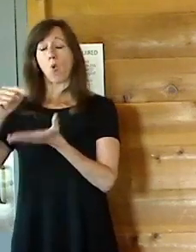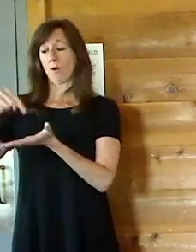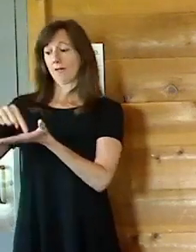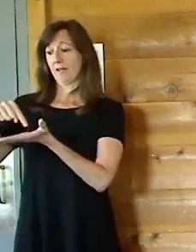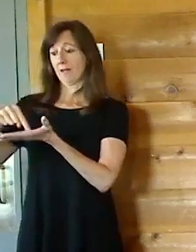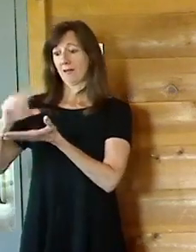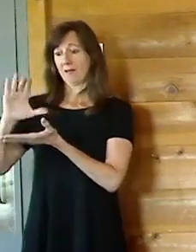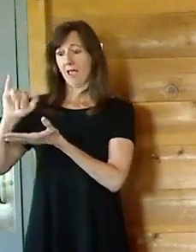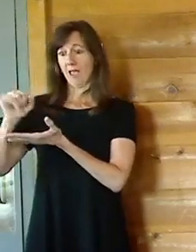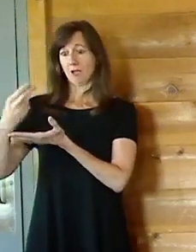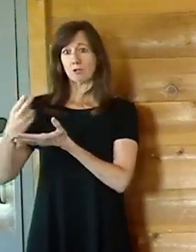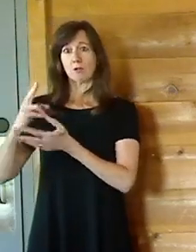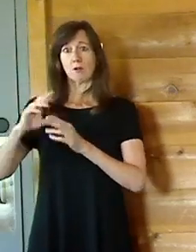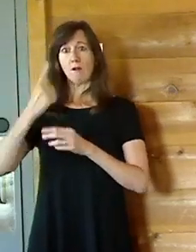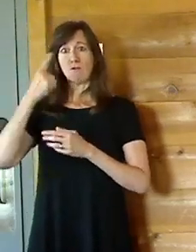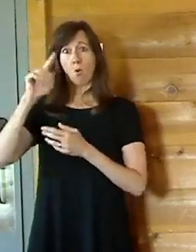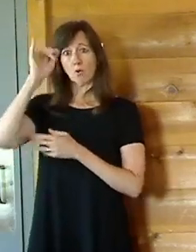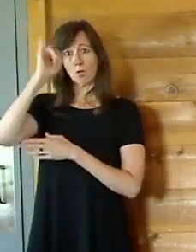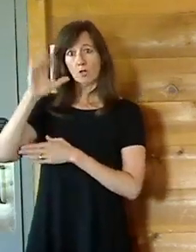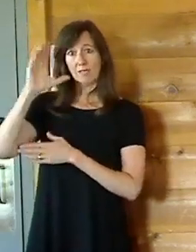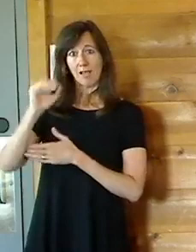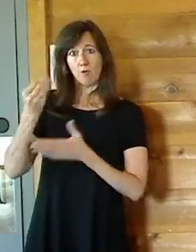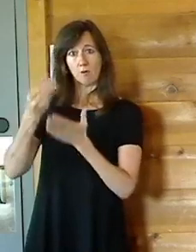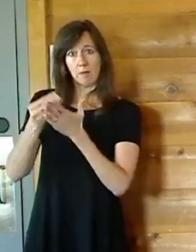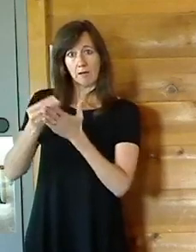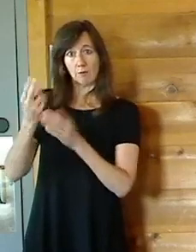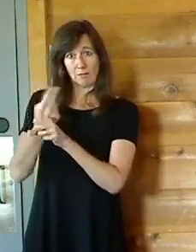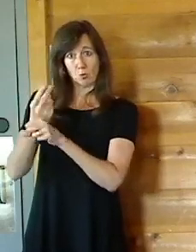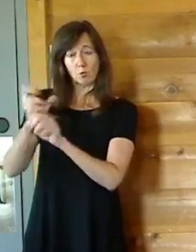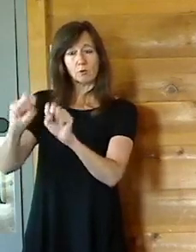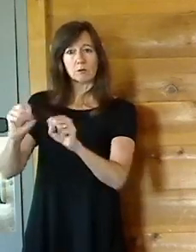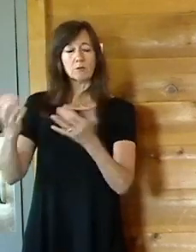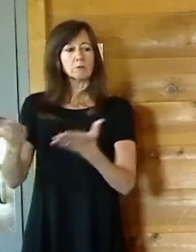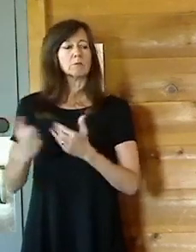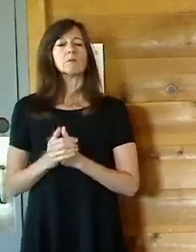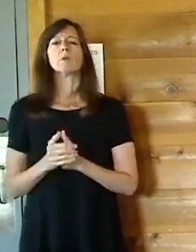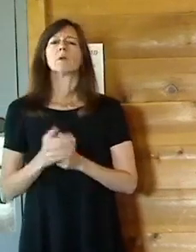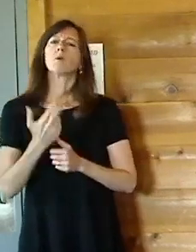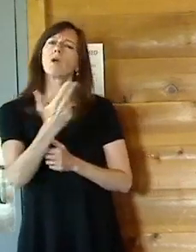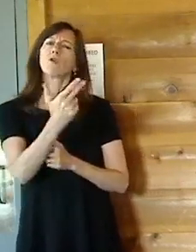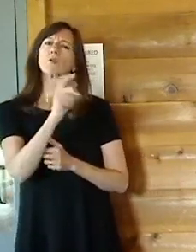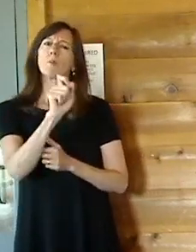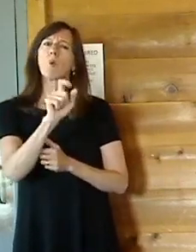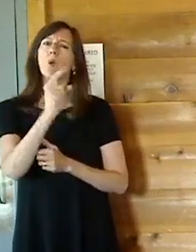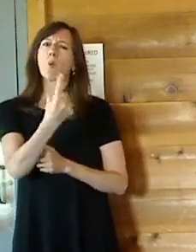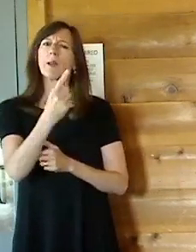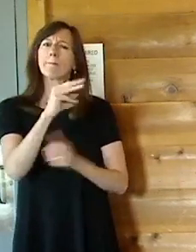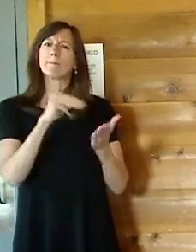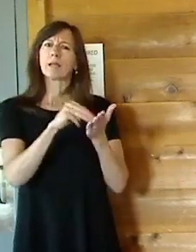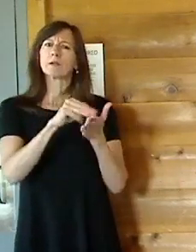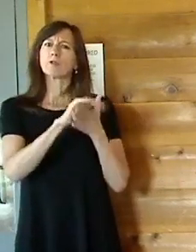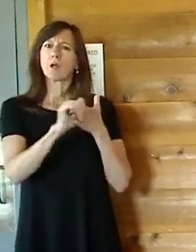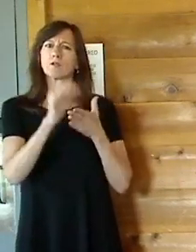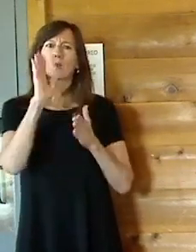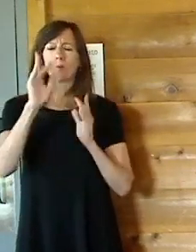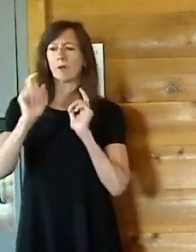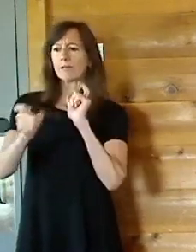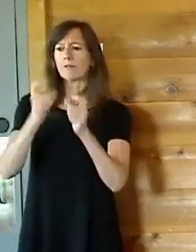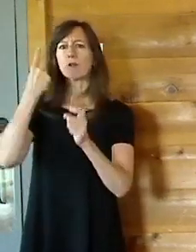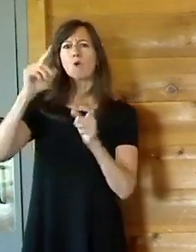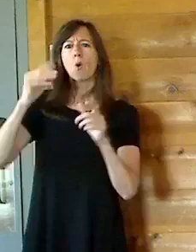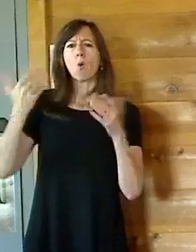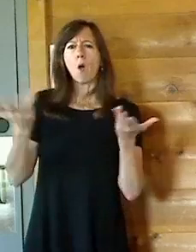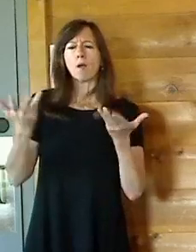government. But let me say, just as a reference, we're actually dedicating $13.1 million to youth-related services.